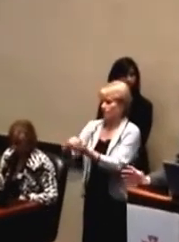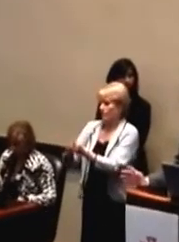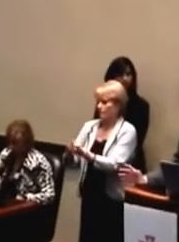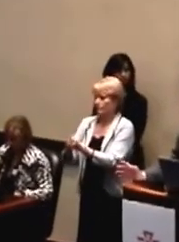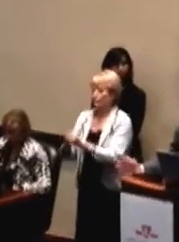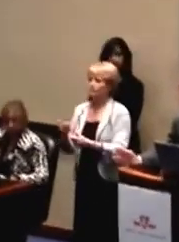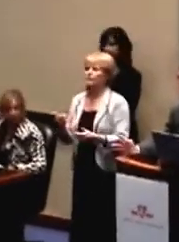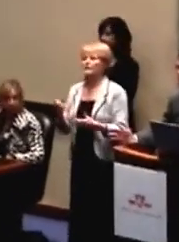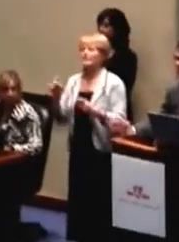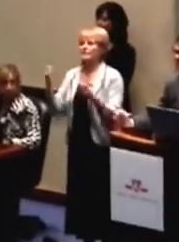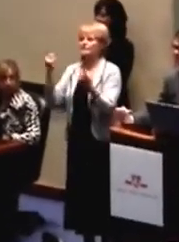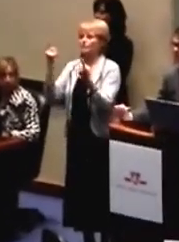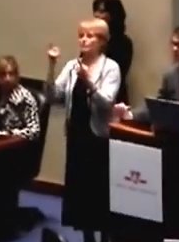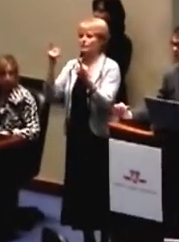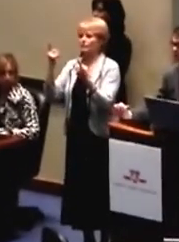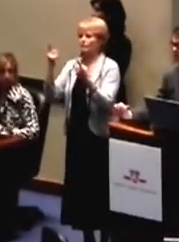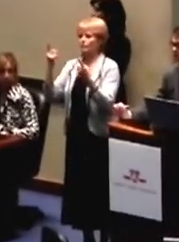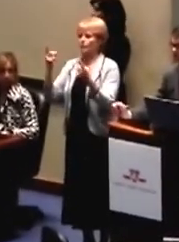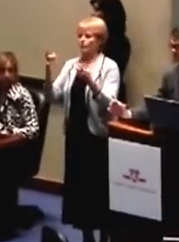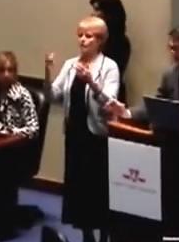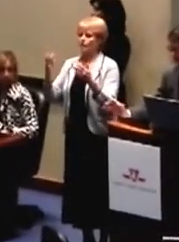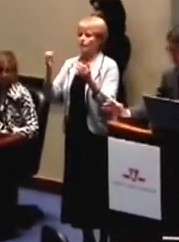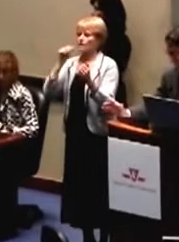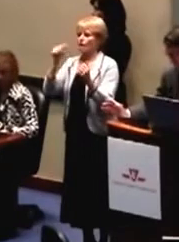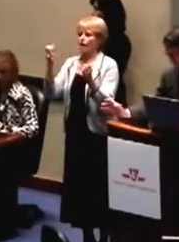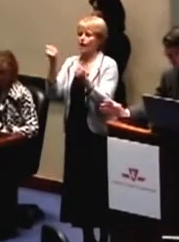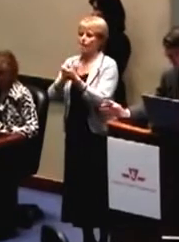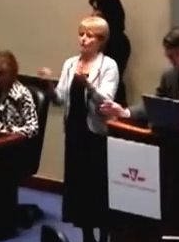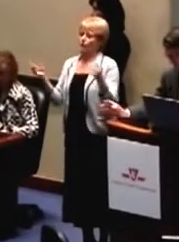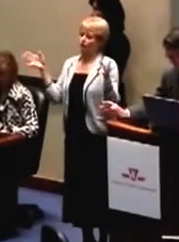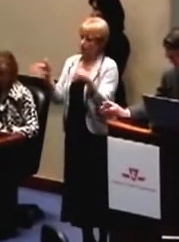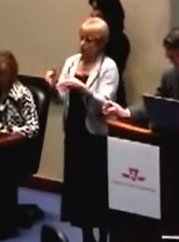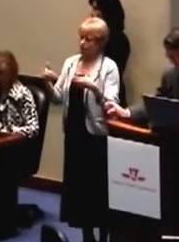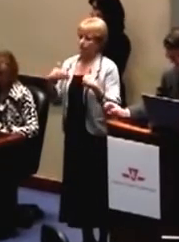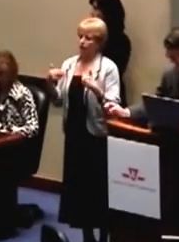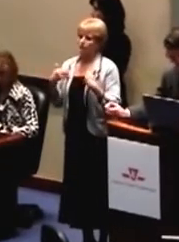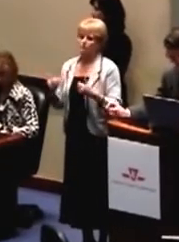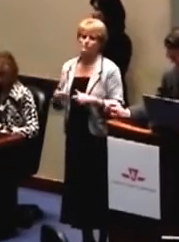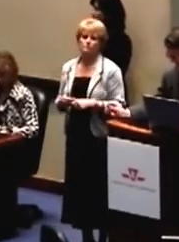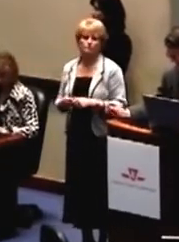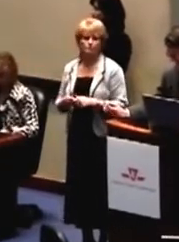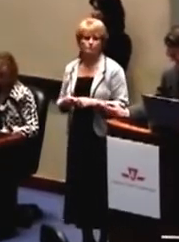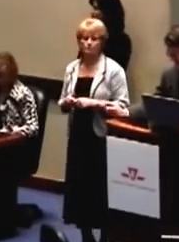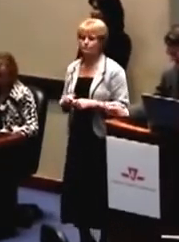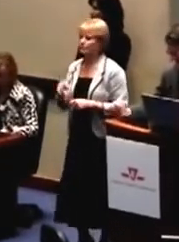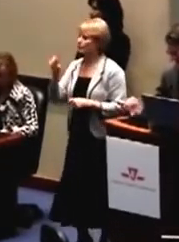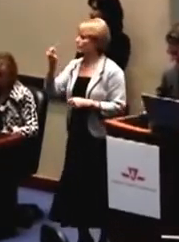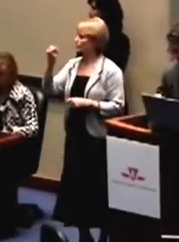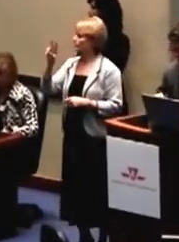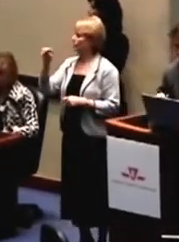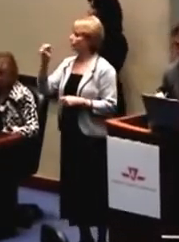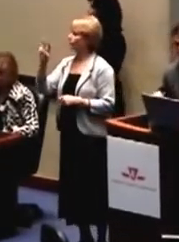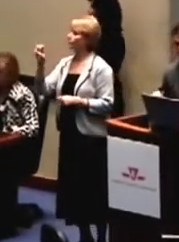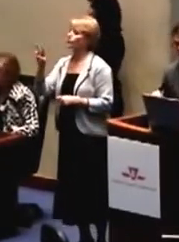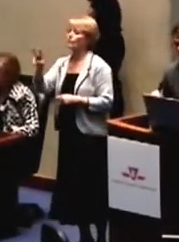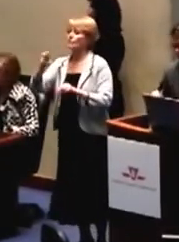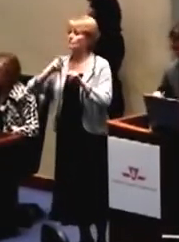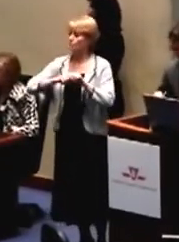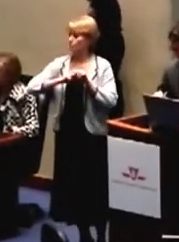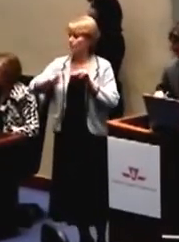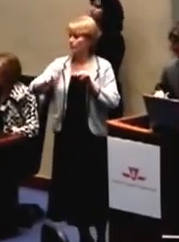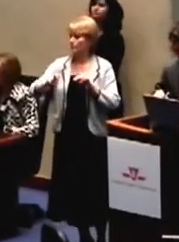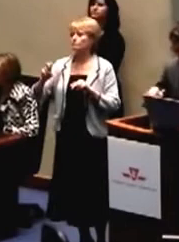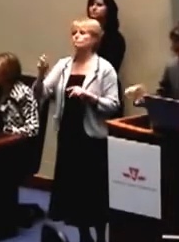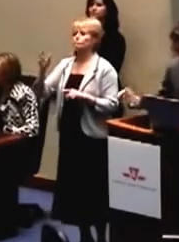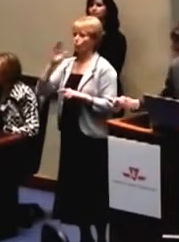relief line, something to take the capacity off of Young Line, is such a critical thing. Downsview station benches, I'll be sure to look into that